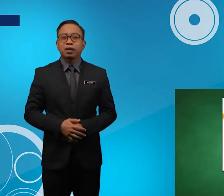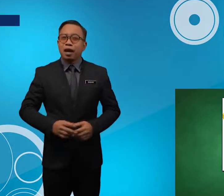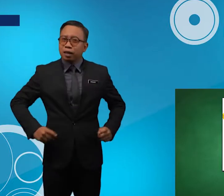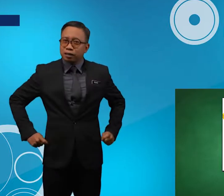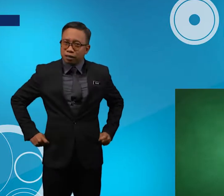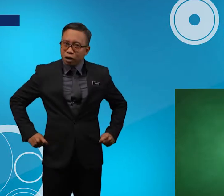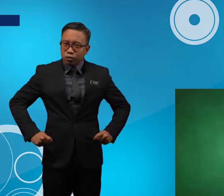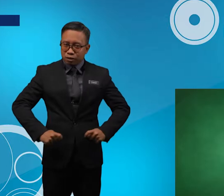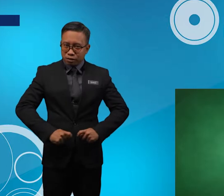Trousers